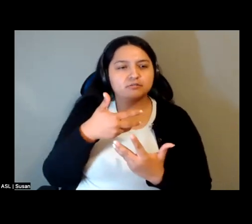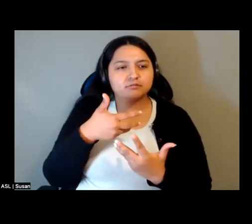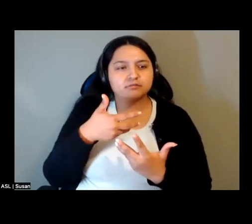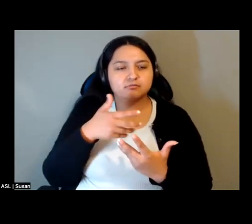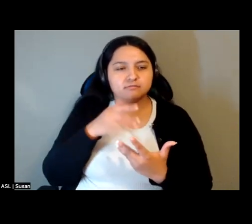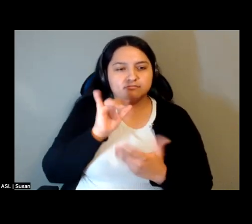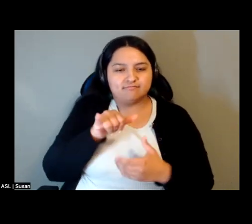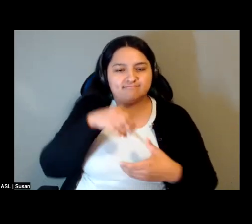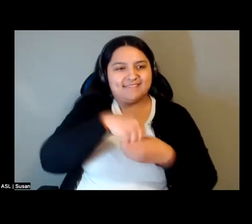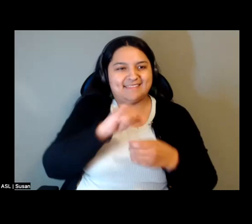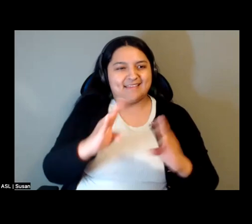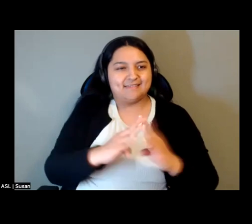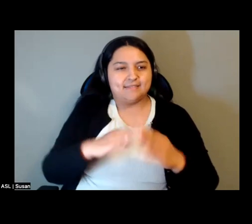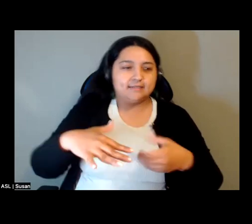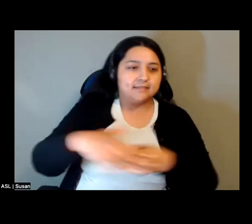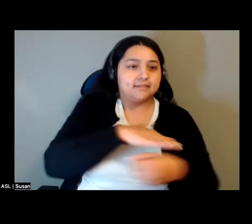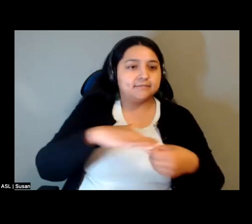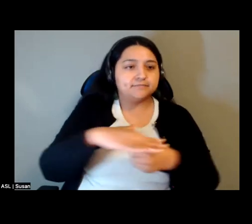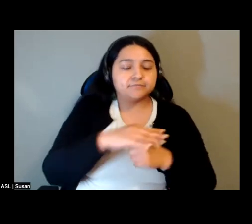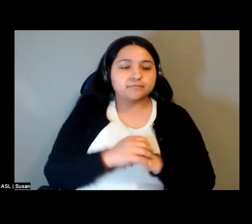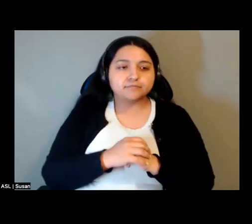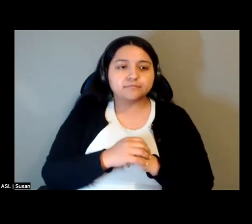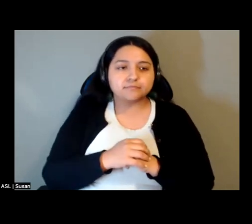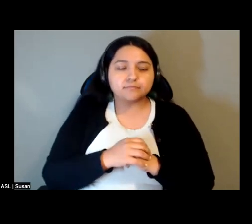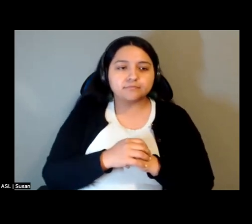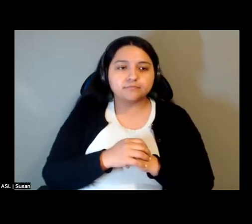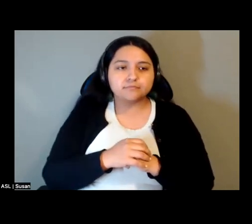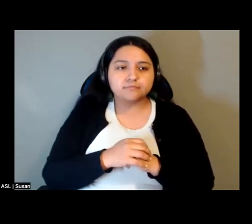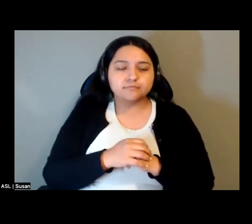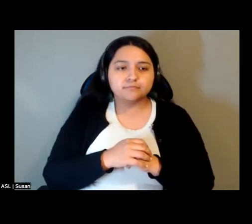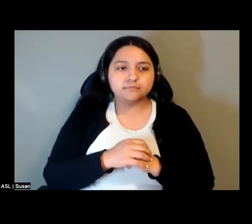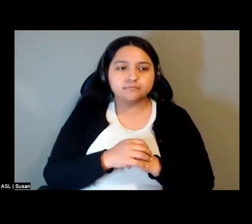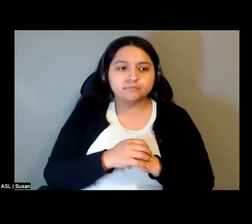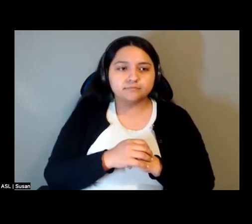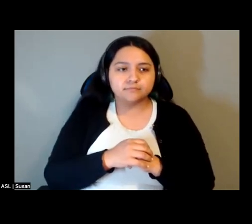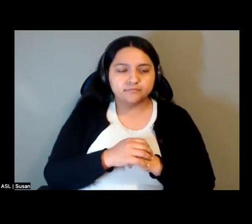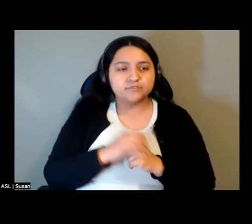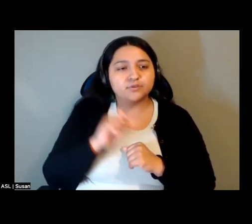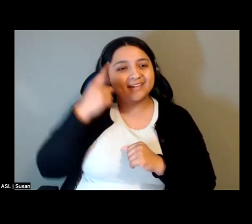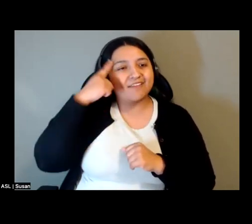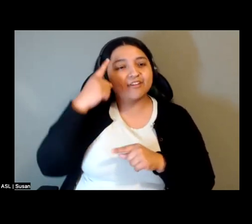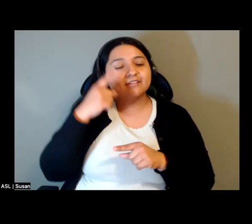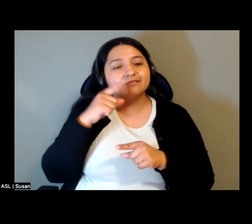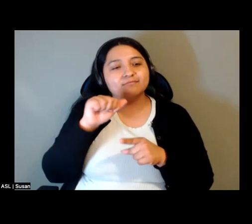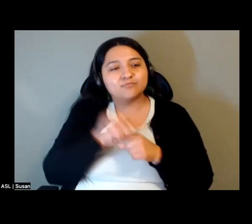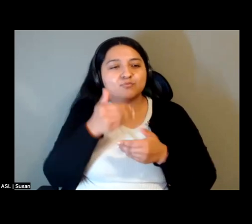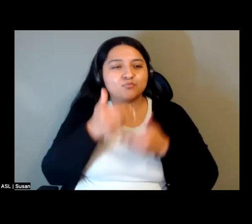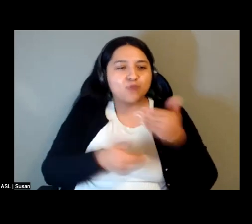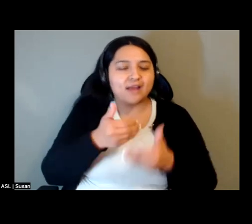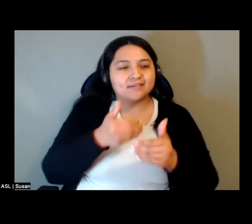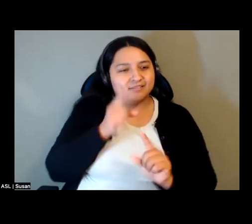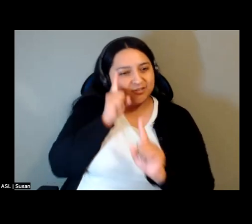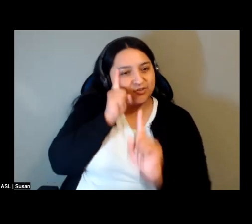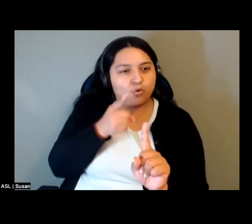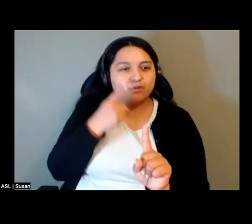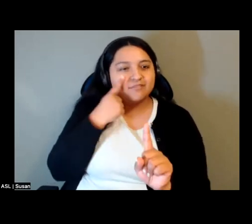calibrating governance practices to the varied outcomes of these interactions, while at the